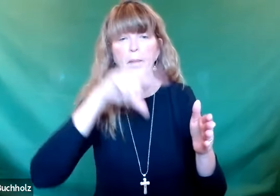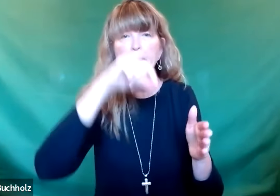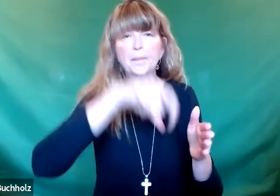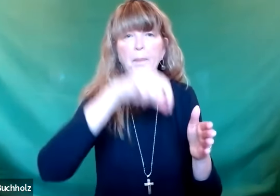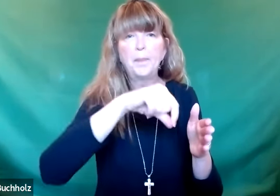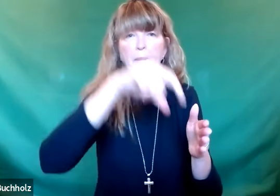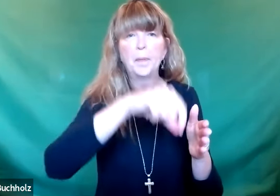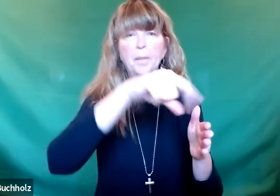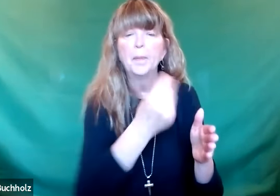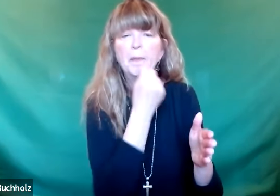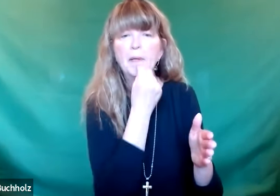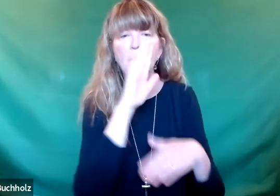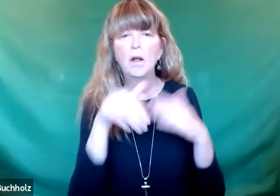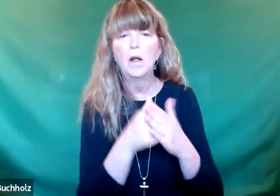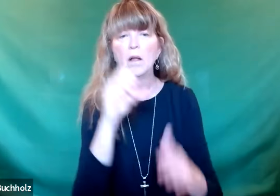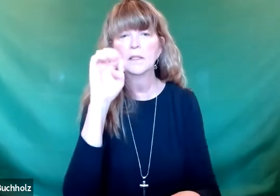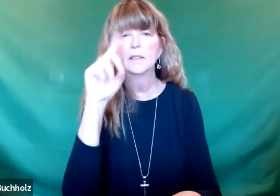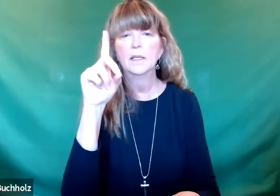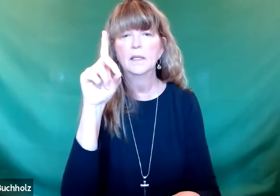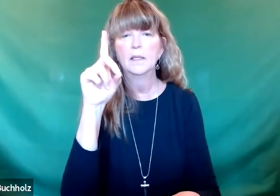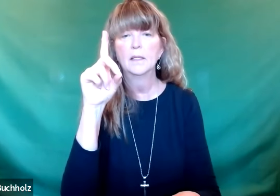And the birds from the air came and plucked them up and ate them all.